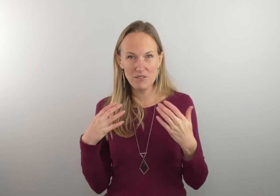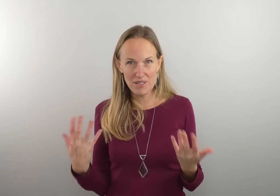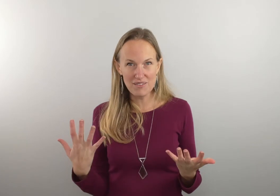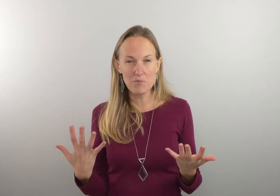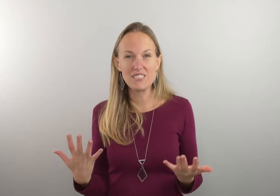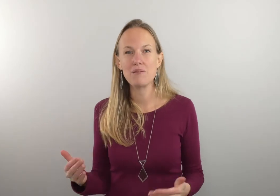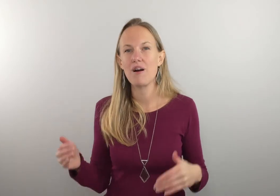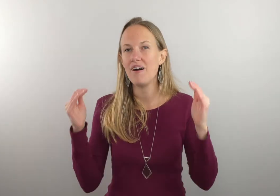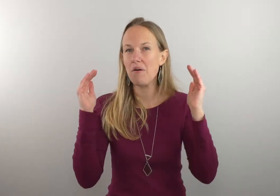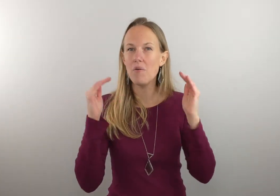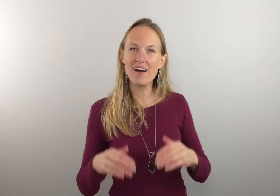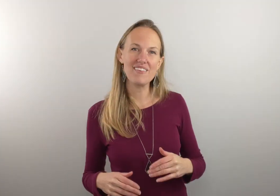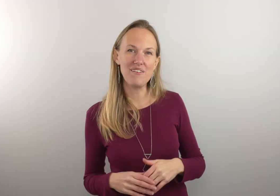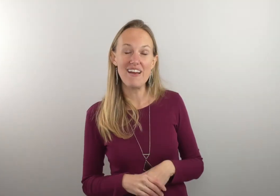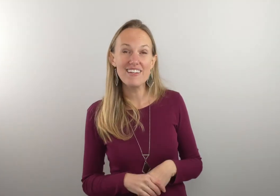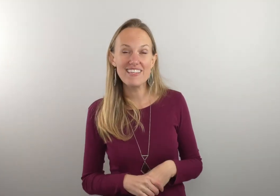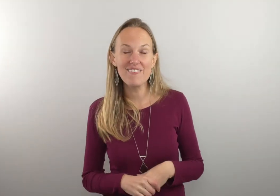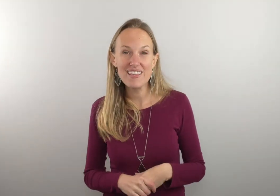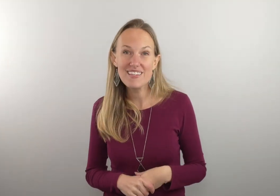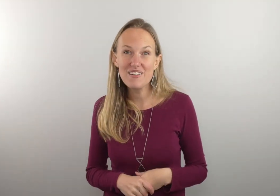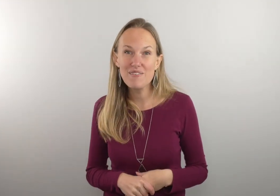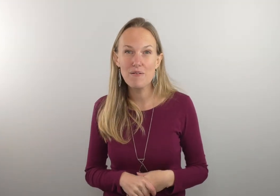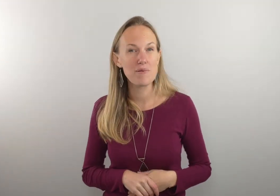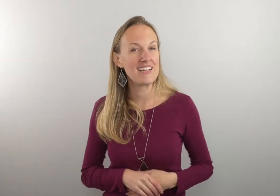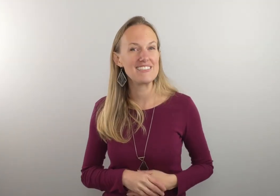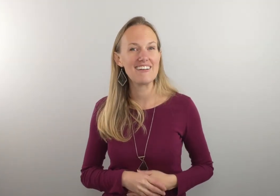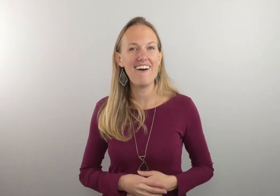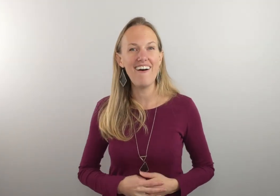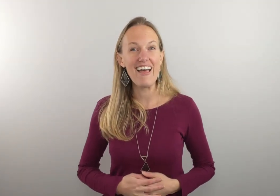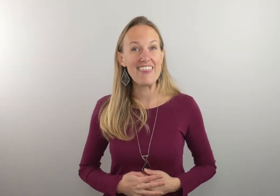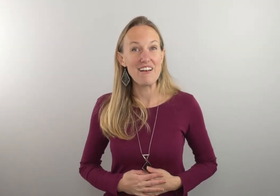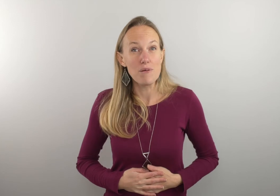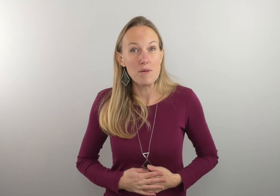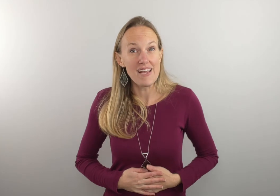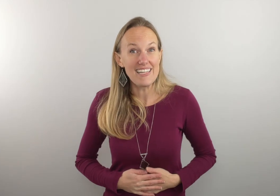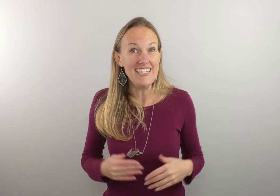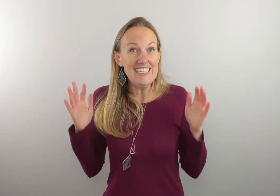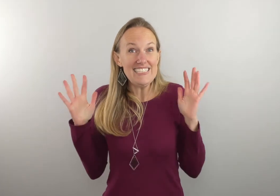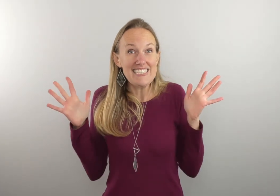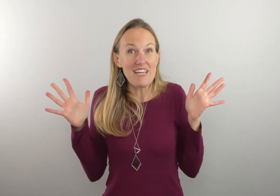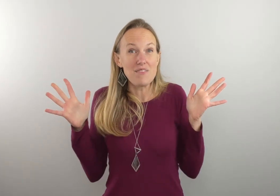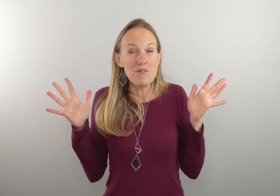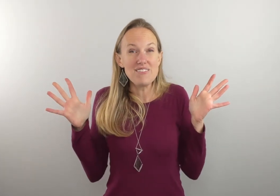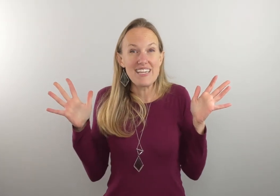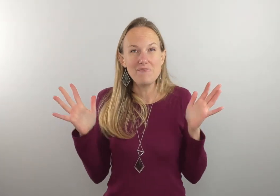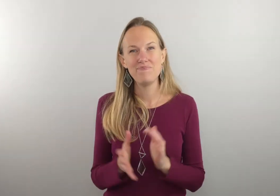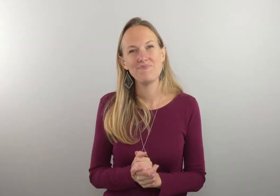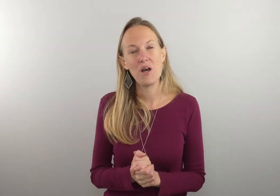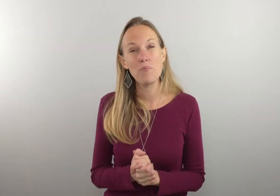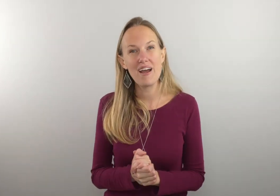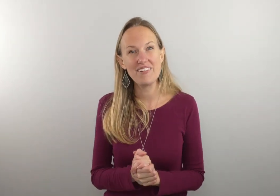we learn the bridge tomorrow I will walk through everything with you we will practice it all and then we'll be ready to sign with the music hope you're having